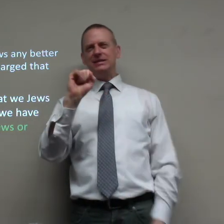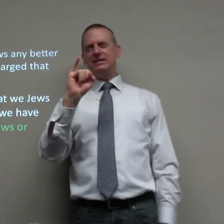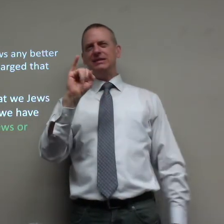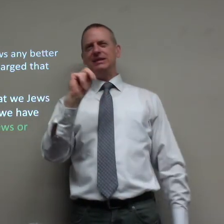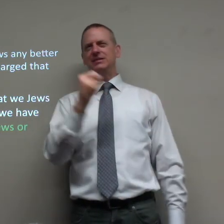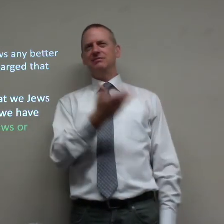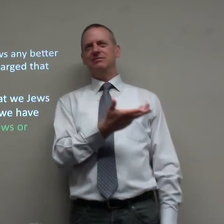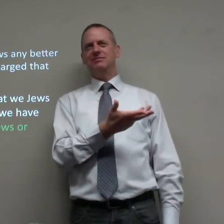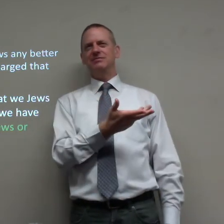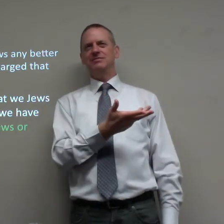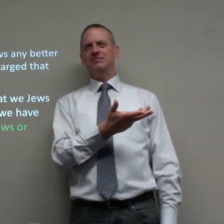they're still sinners